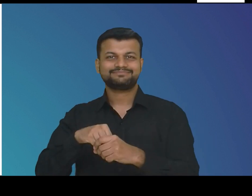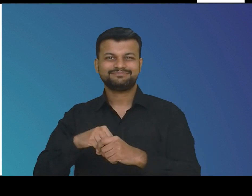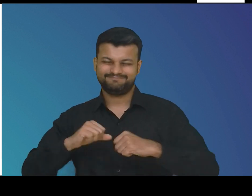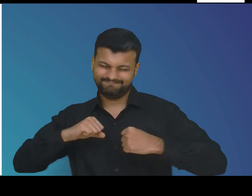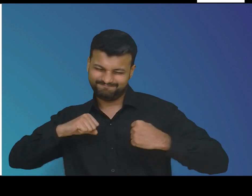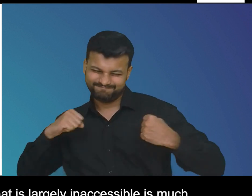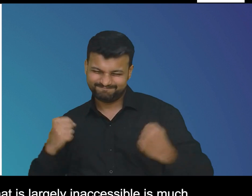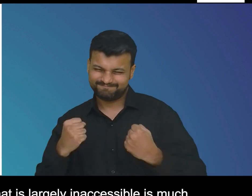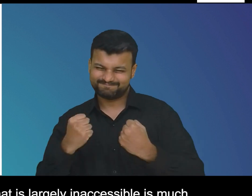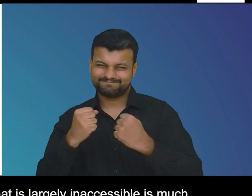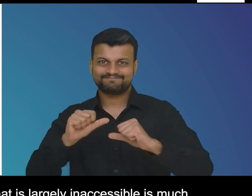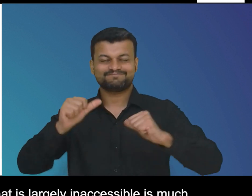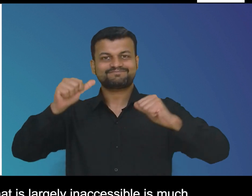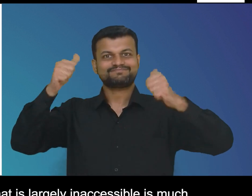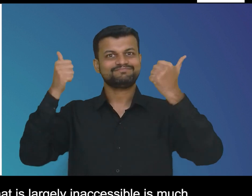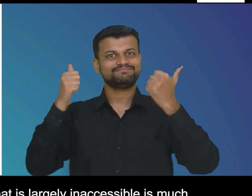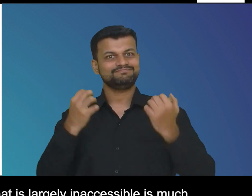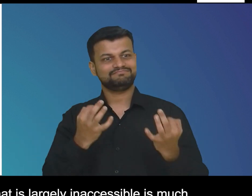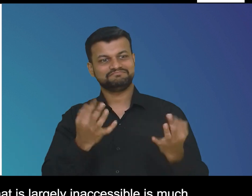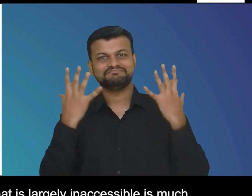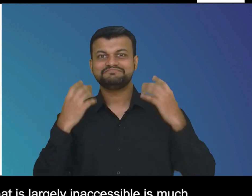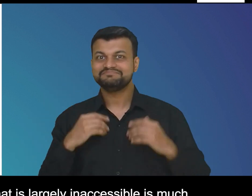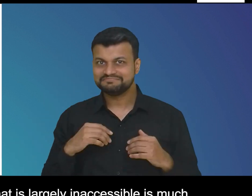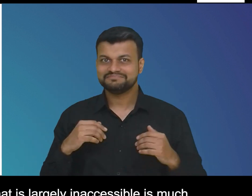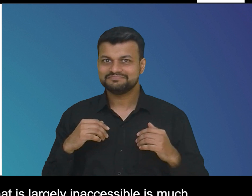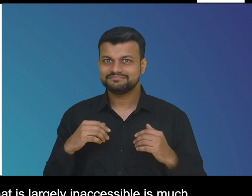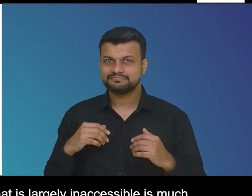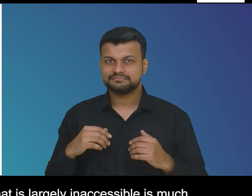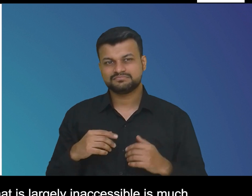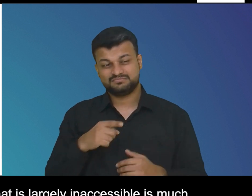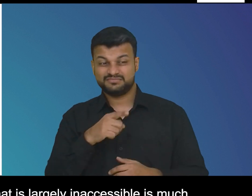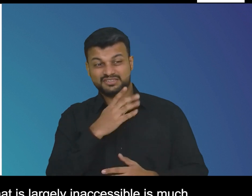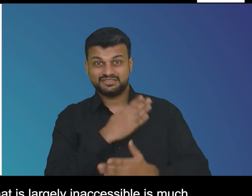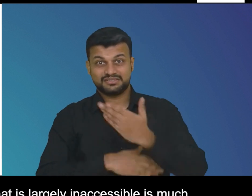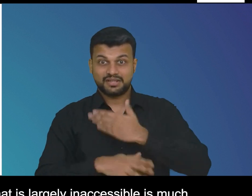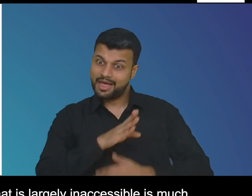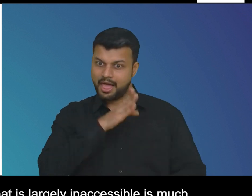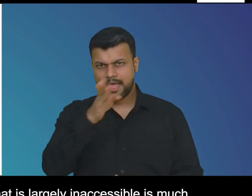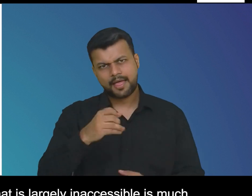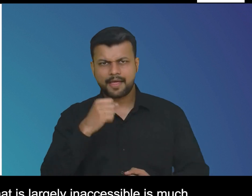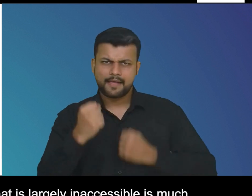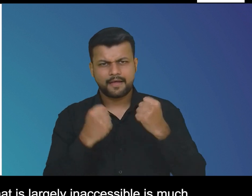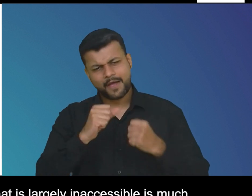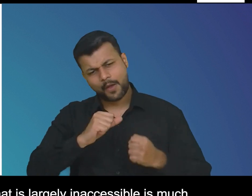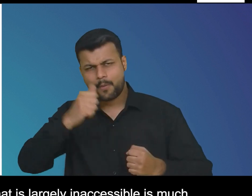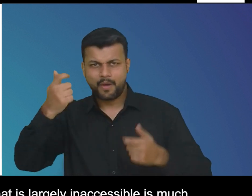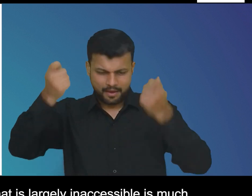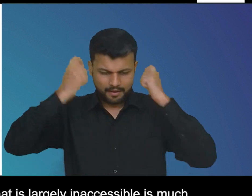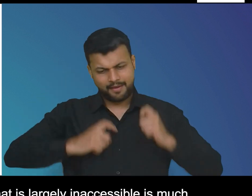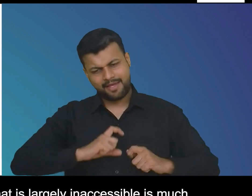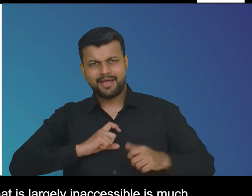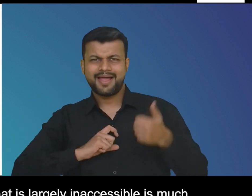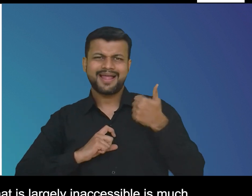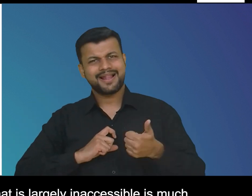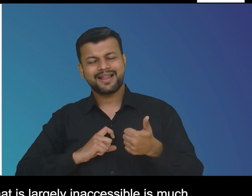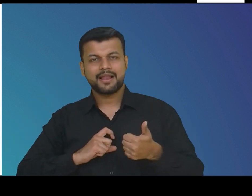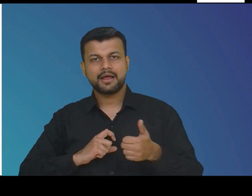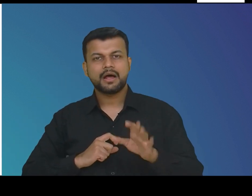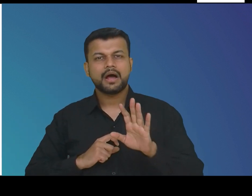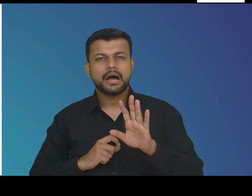navigating daily lives in a world that is largely inaccessible is much harder and arduous